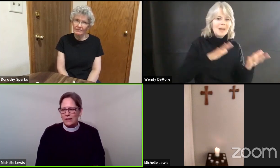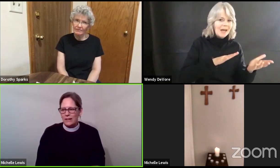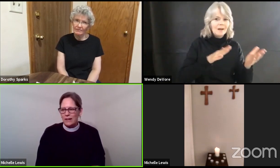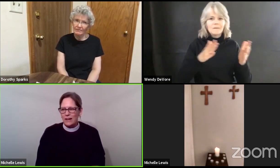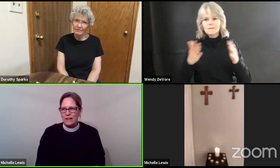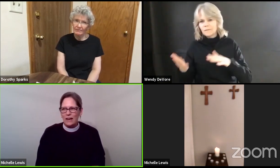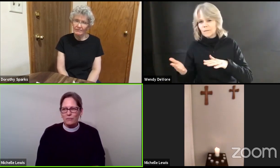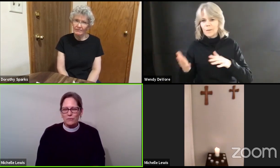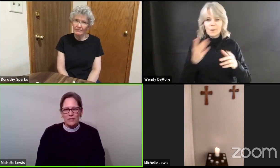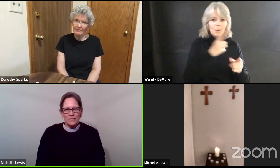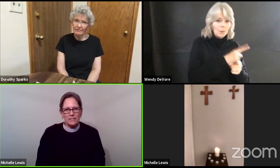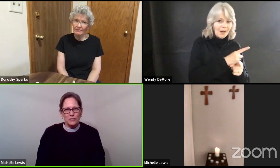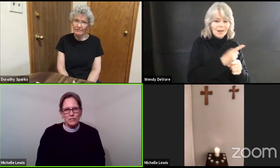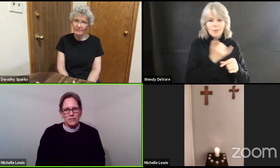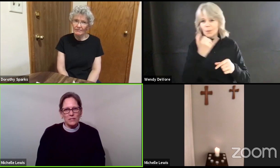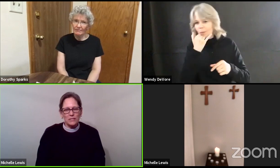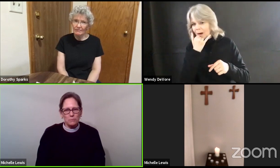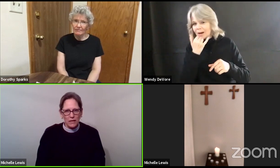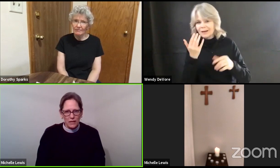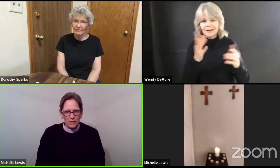and after that decision is made